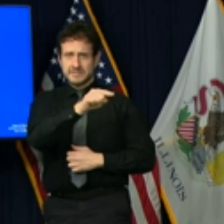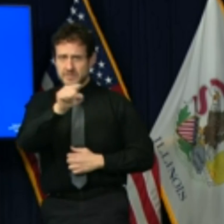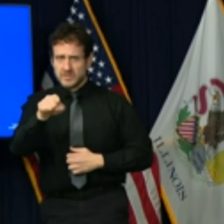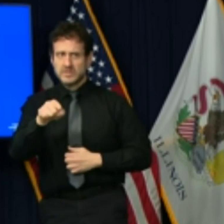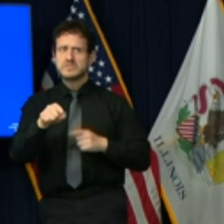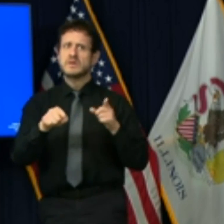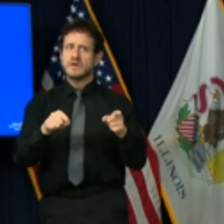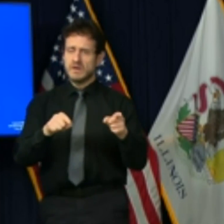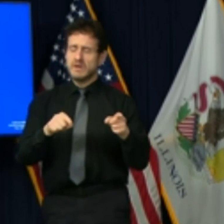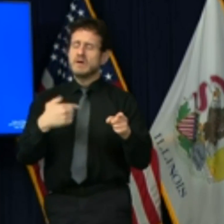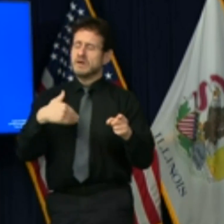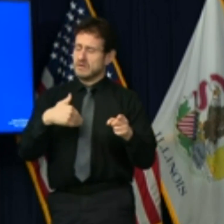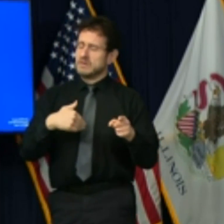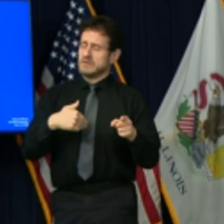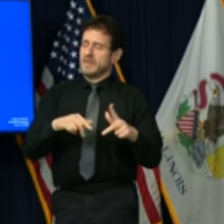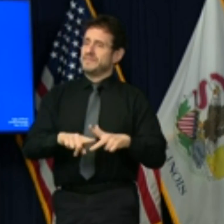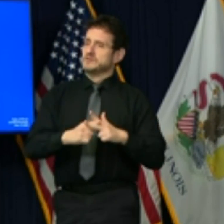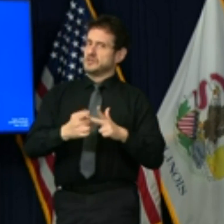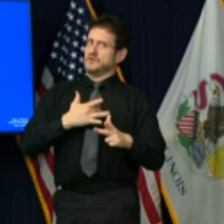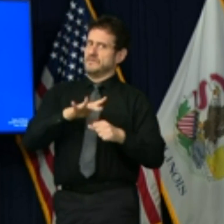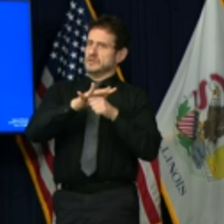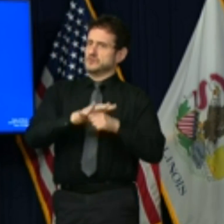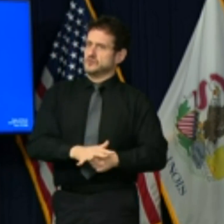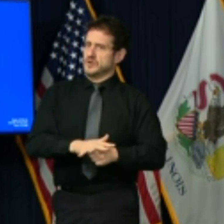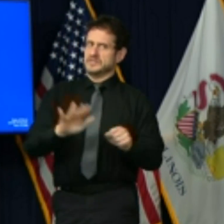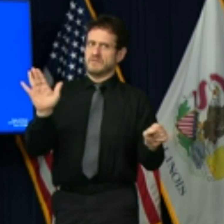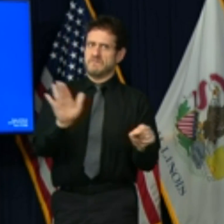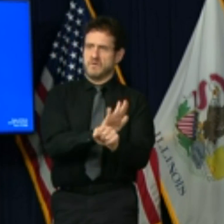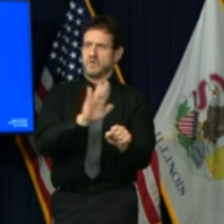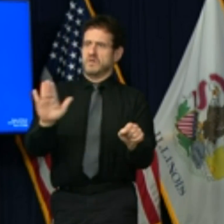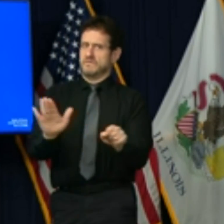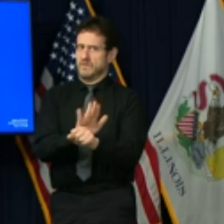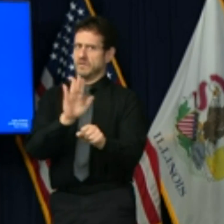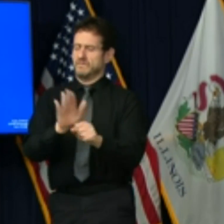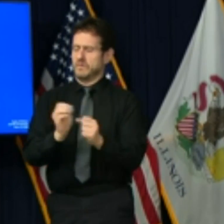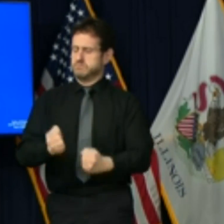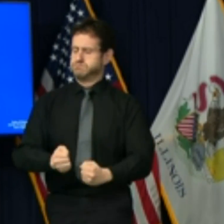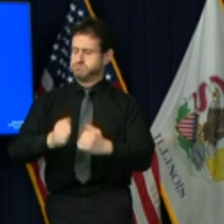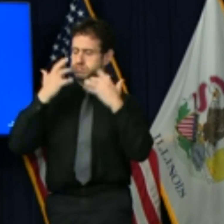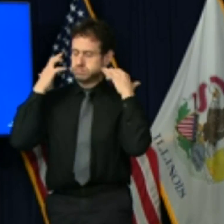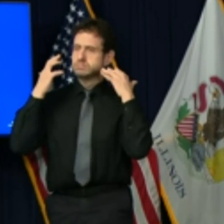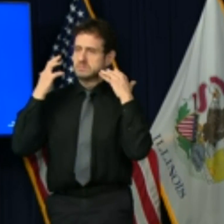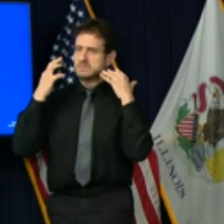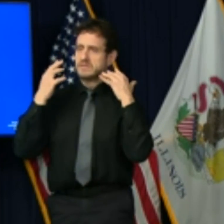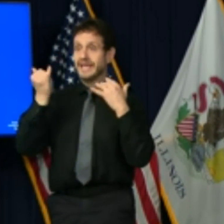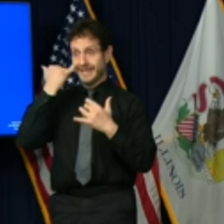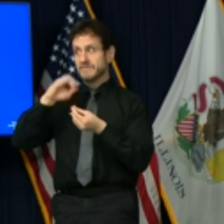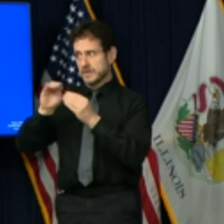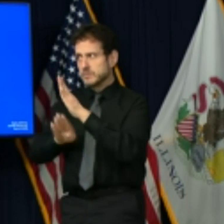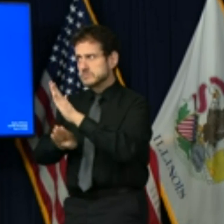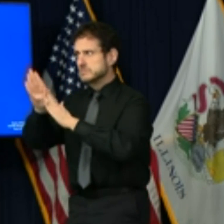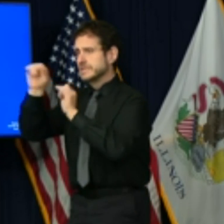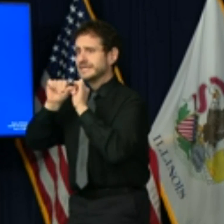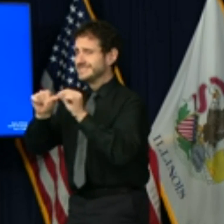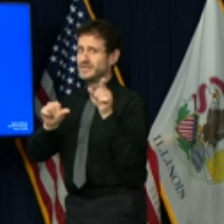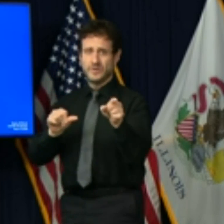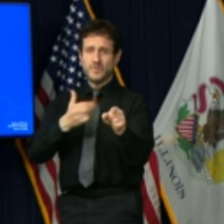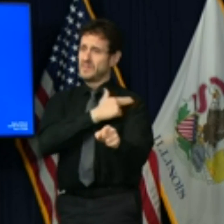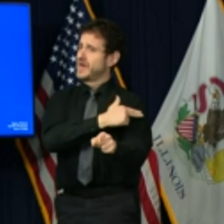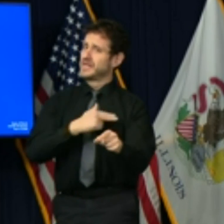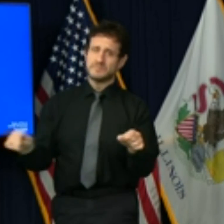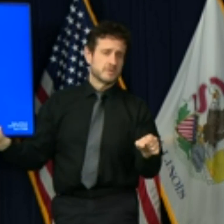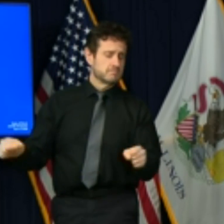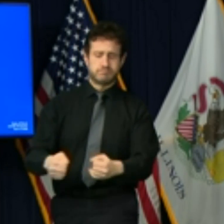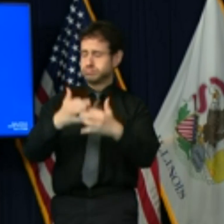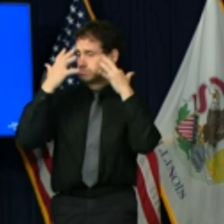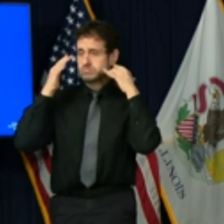to experience real strain, and at the current infection rate, they will be overwhelmed. We must not let